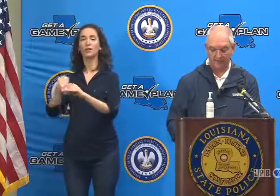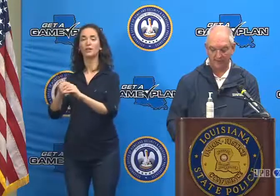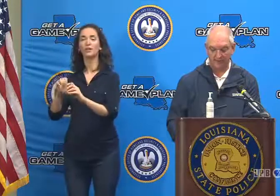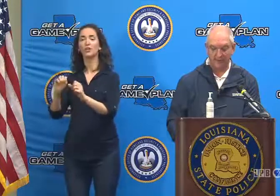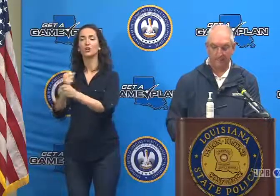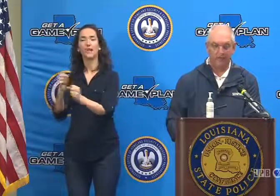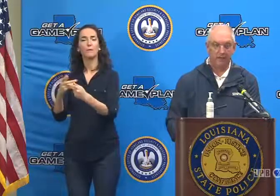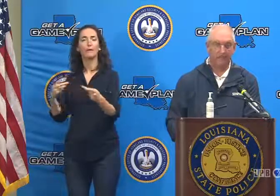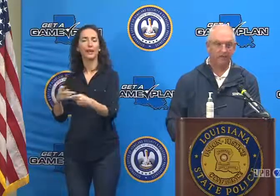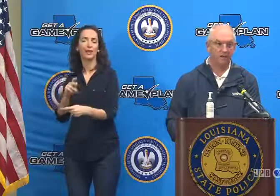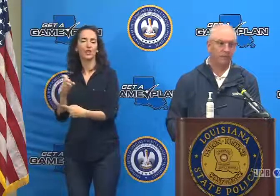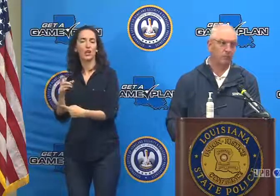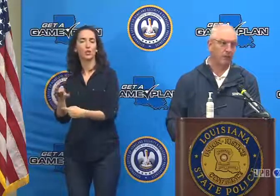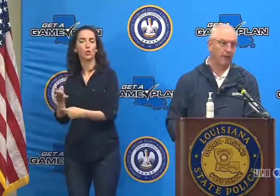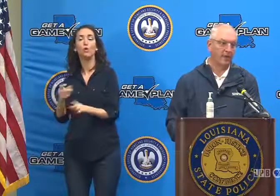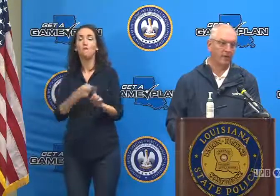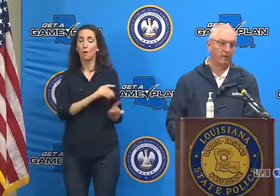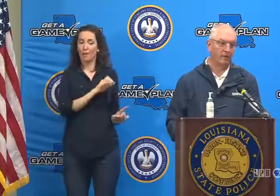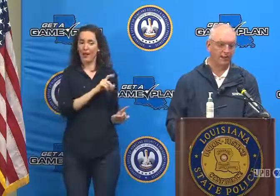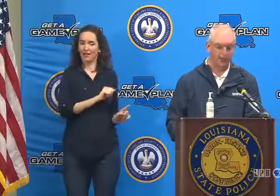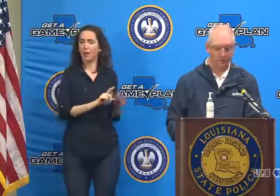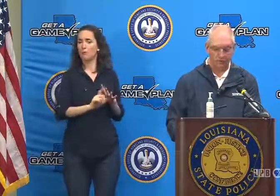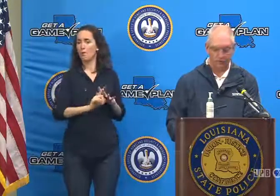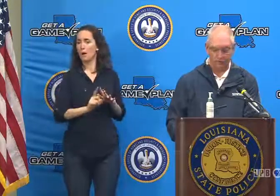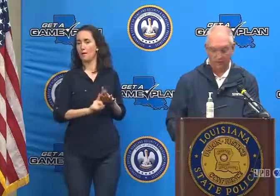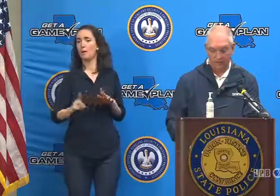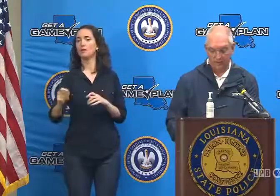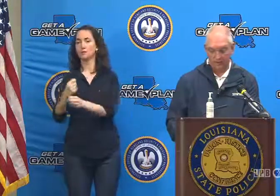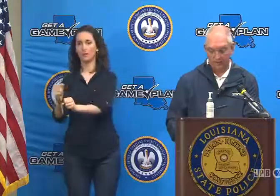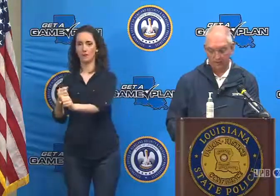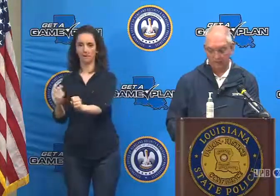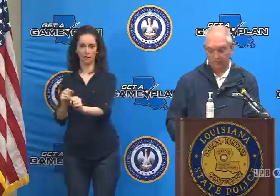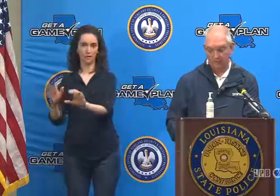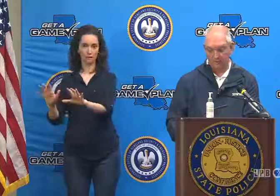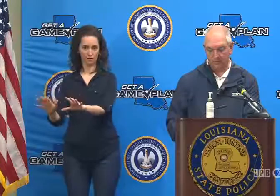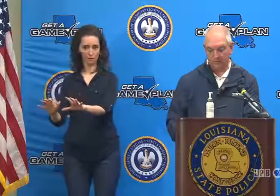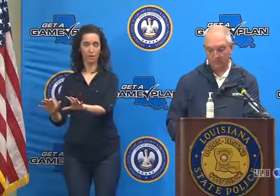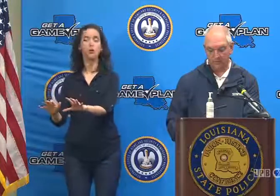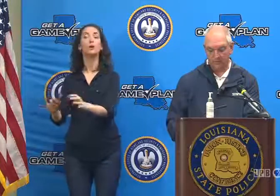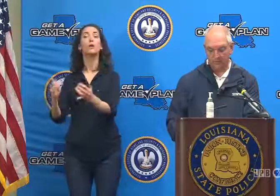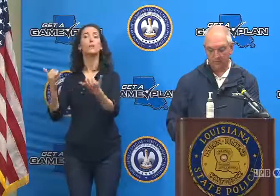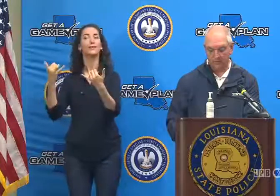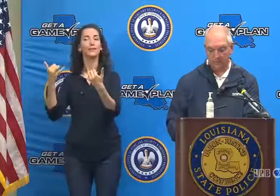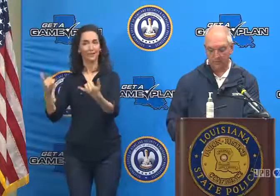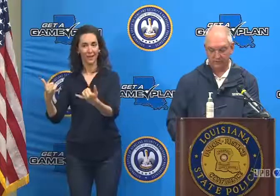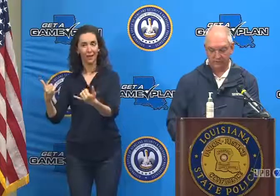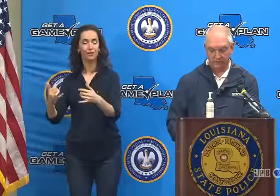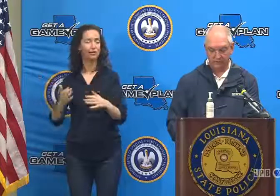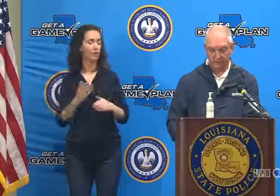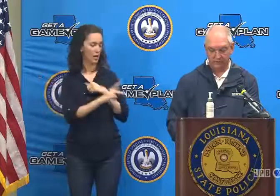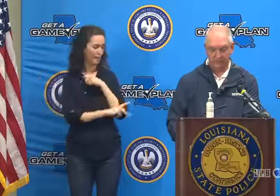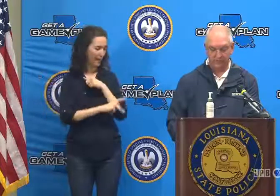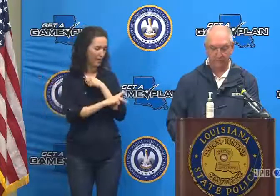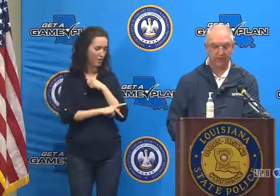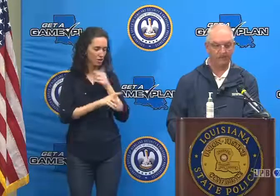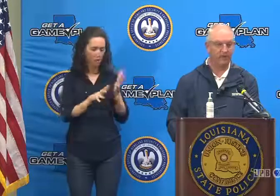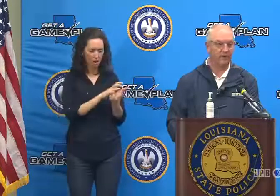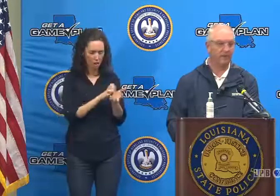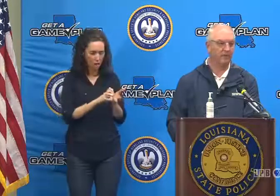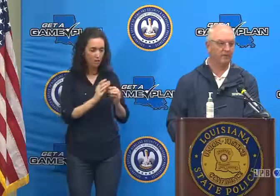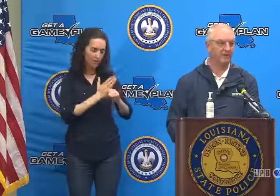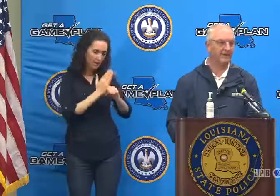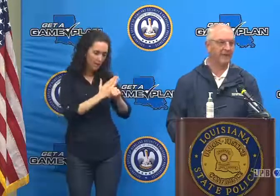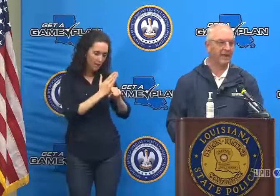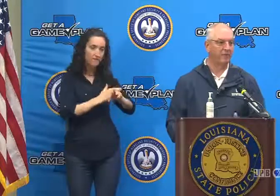Ida. We were well into the re-entry program for those parishes that are able to receive their